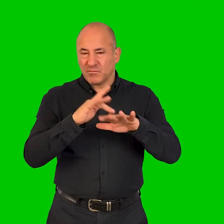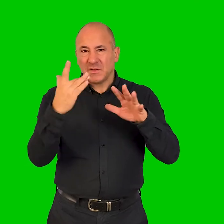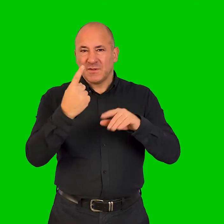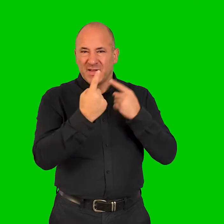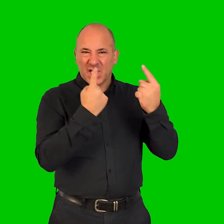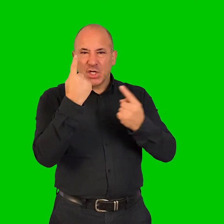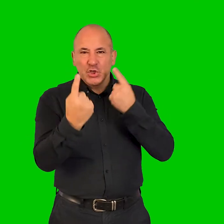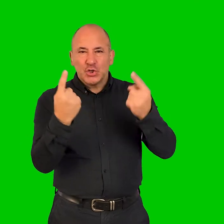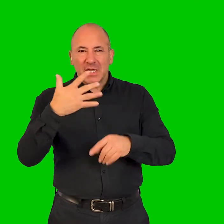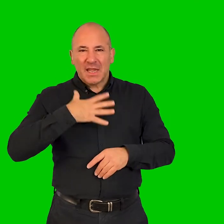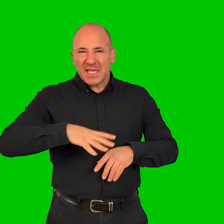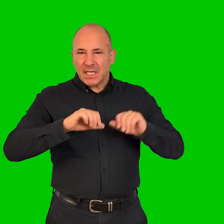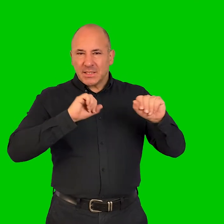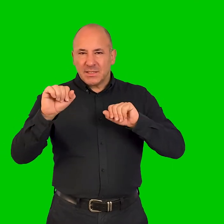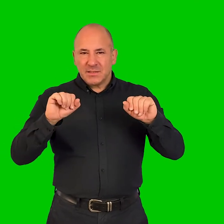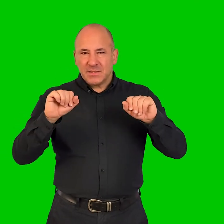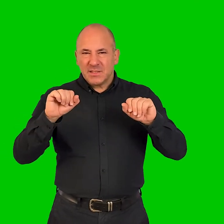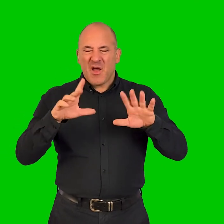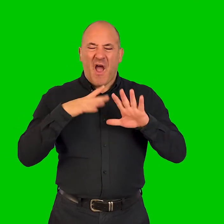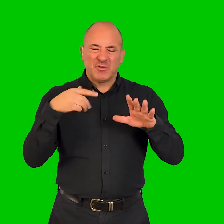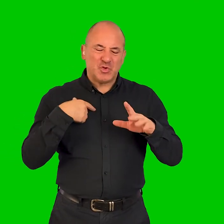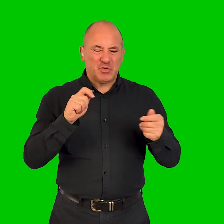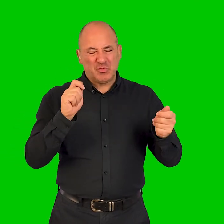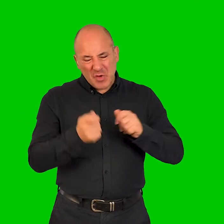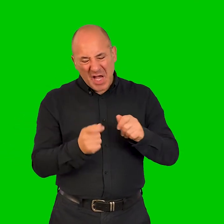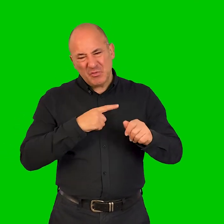that, that, that I, that I'll try to put on in future will be